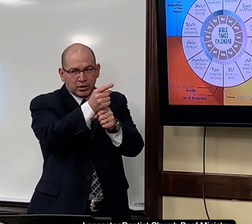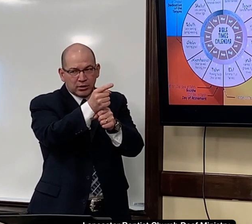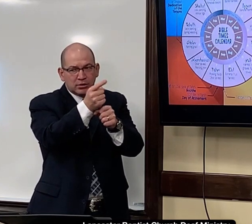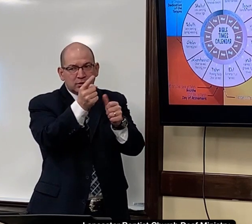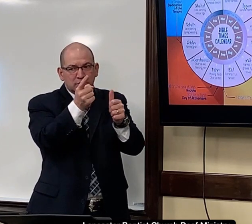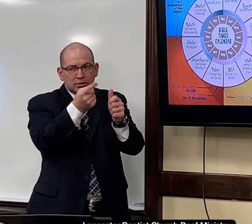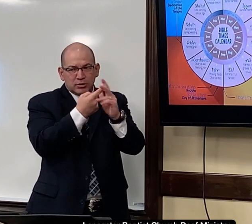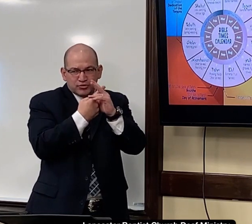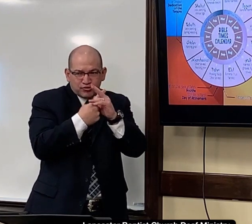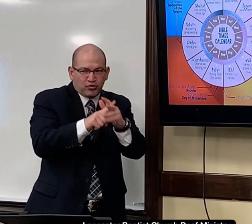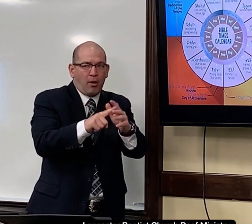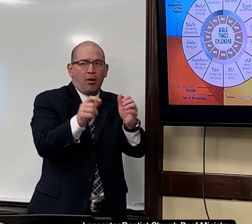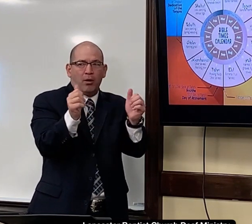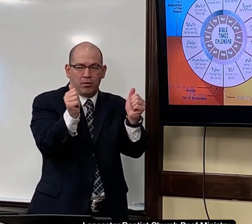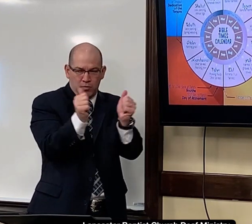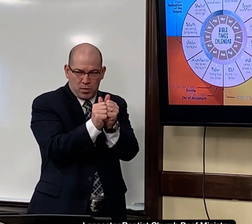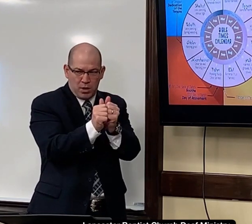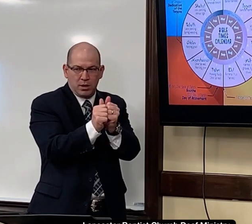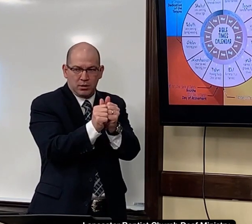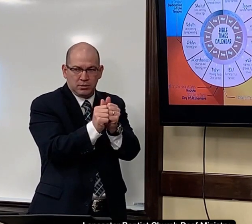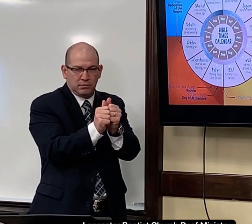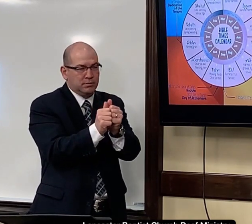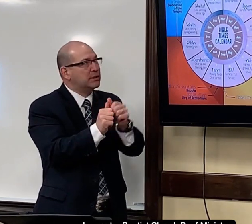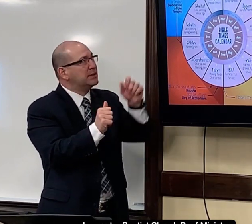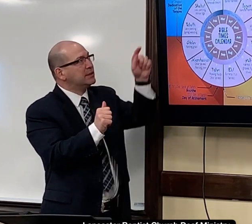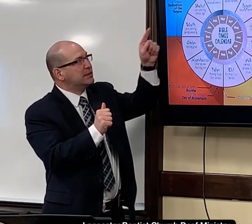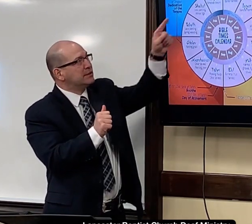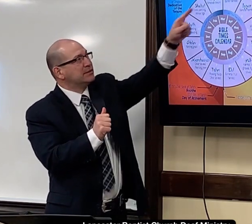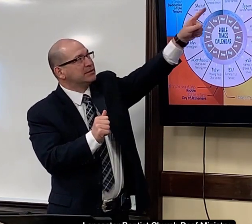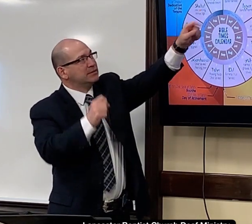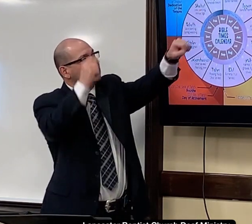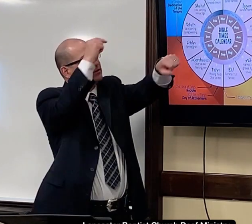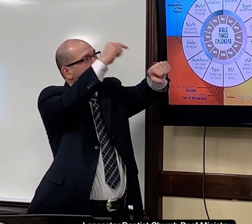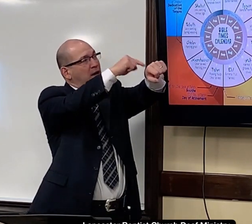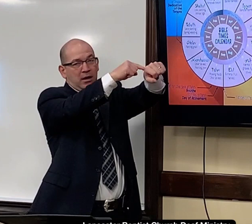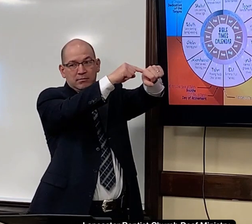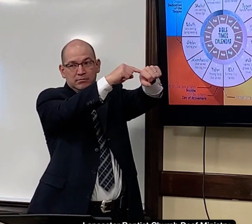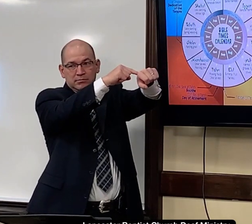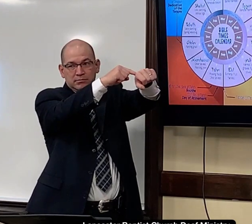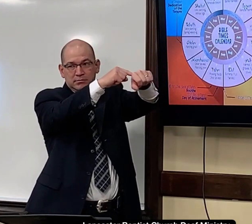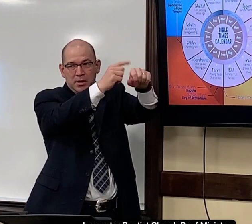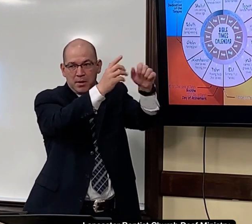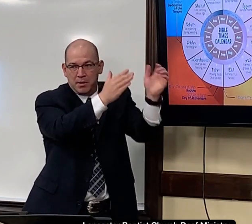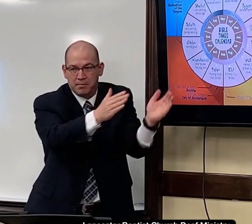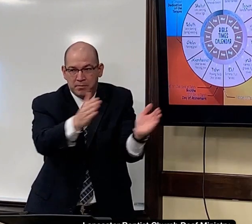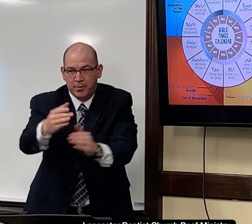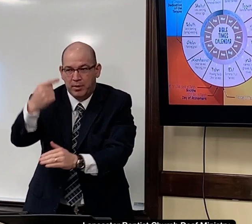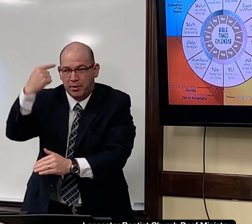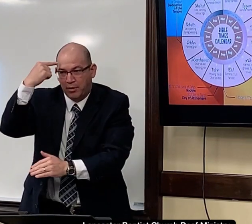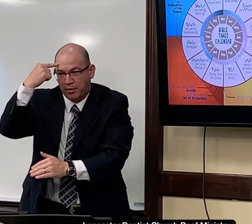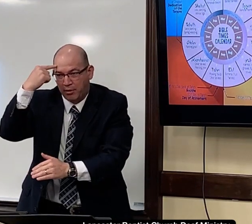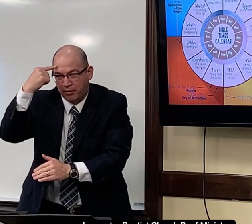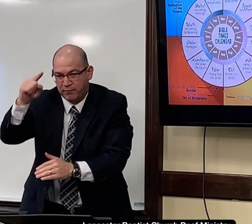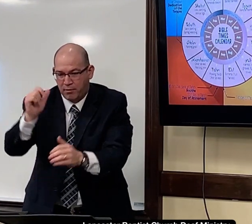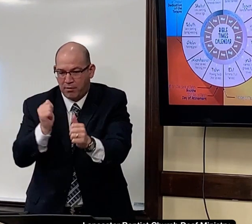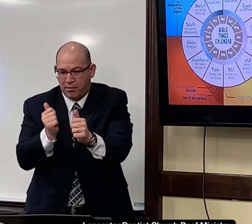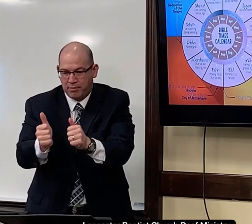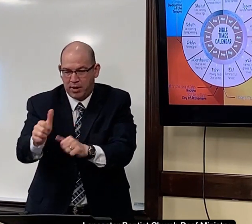starts with this time to prepare